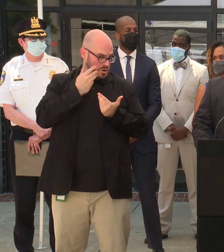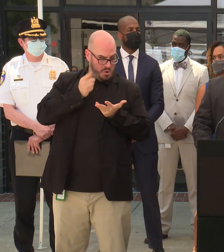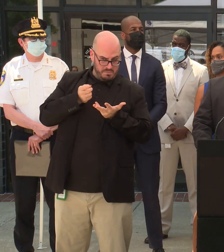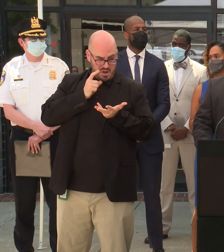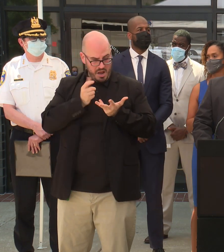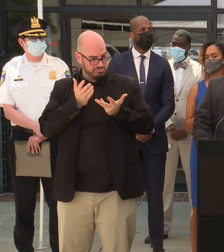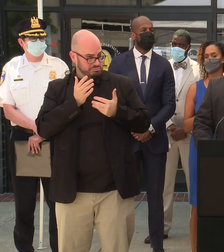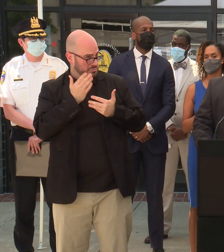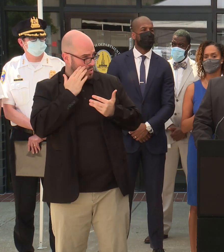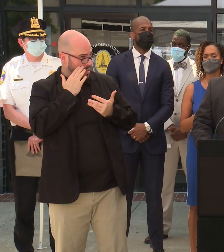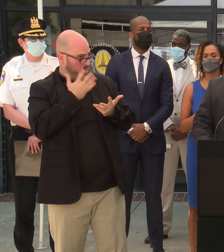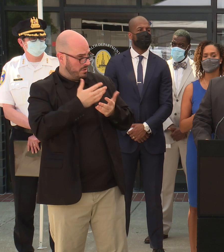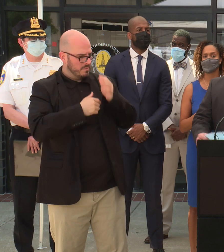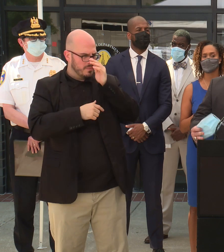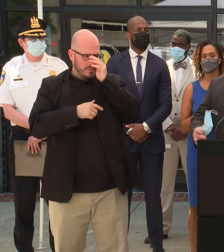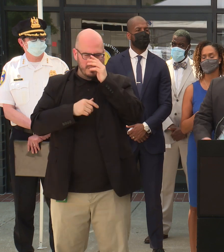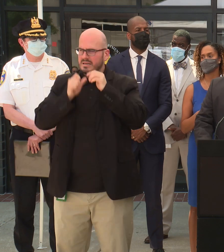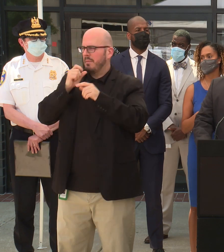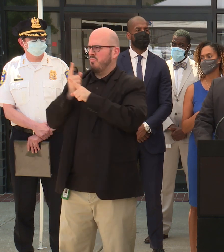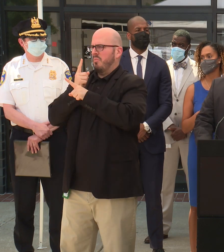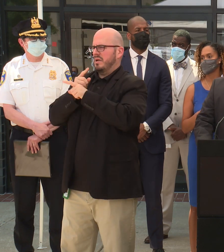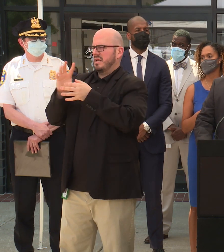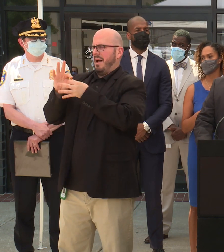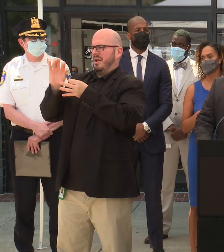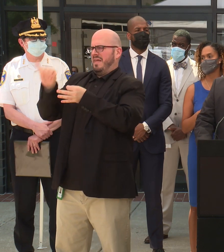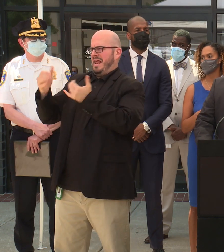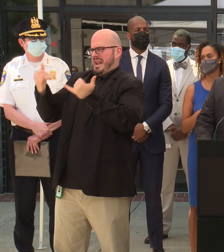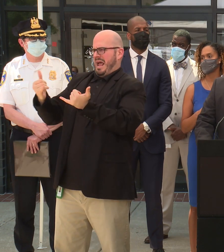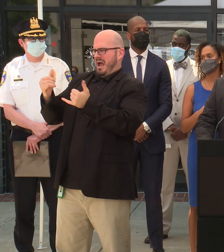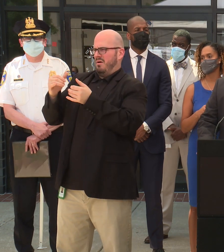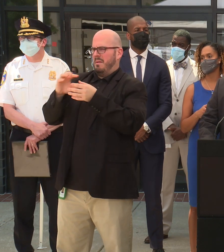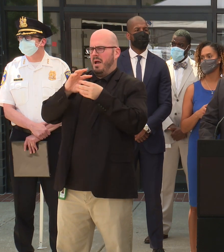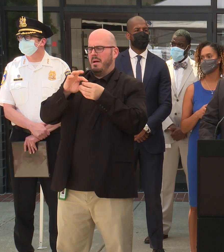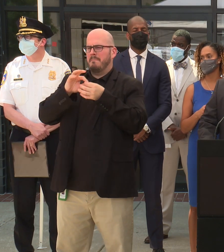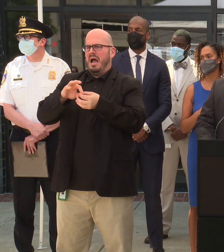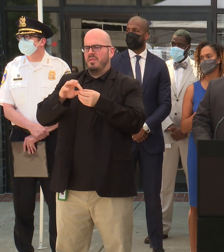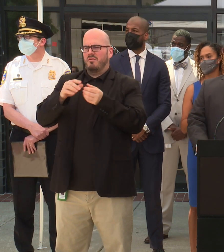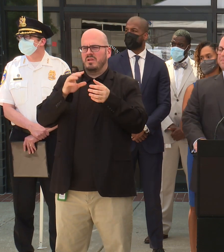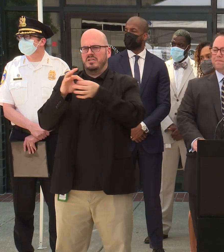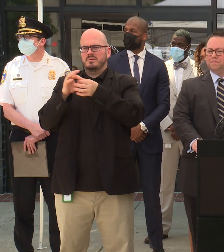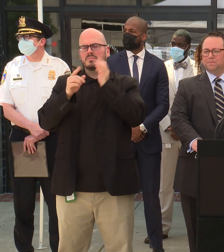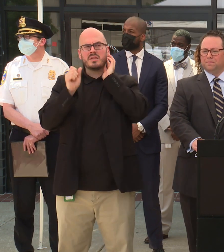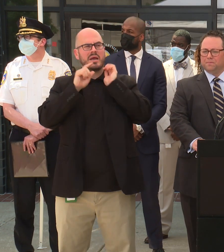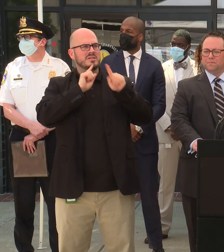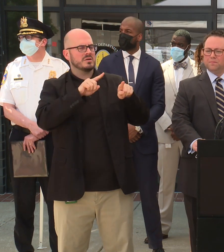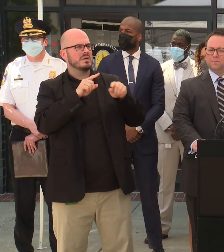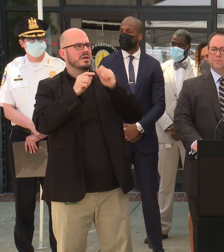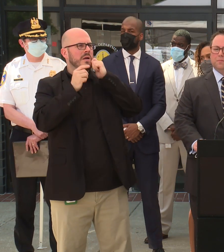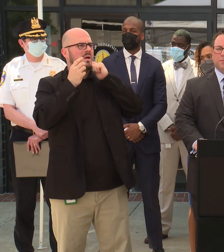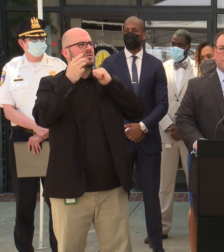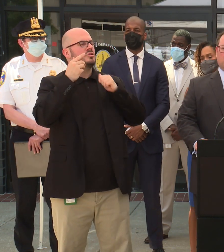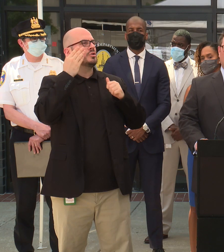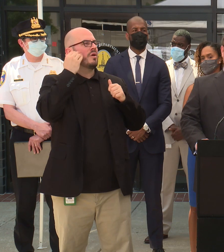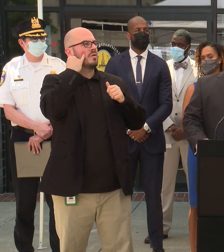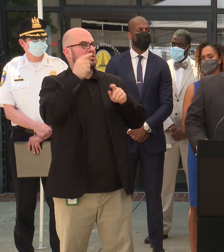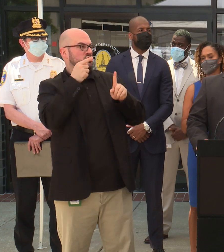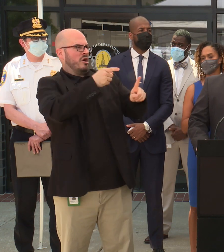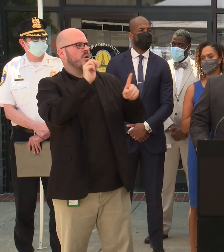would wouldn't be appropriate to comment on that now in terms of their relationship. Can you answer this? Do you know if it was targeted or random?